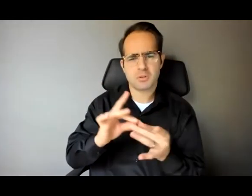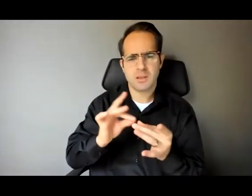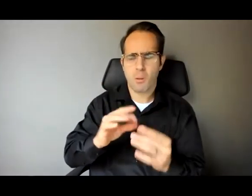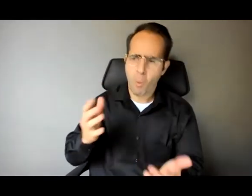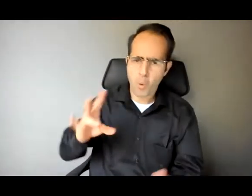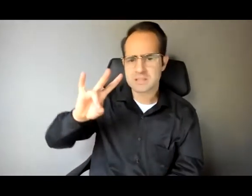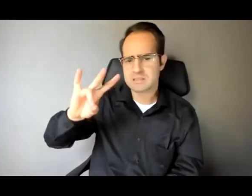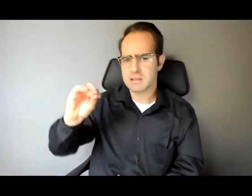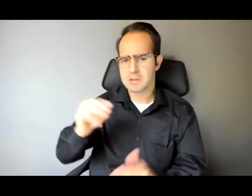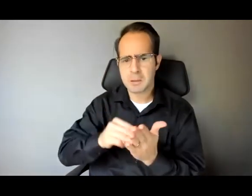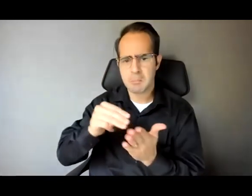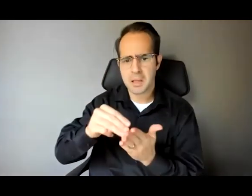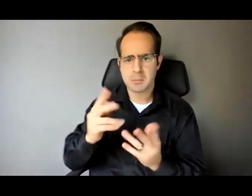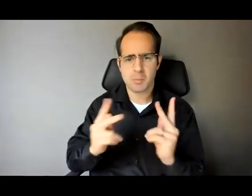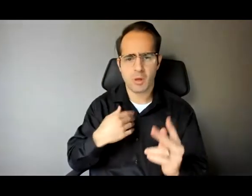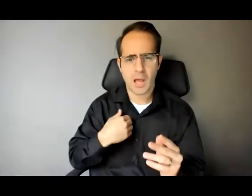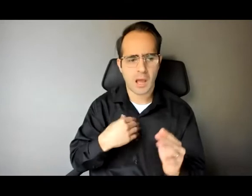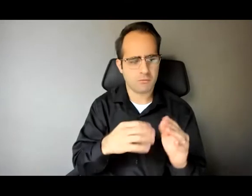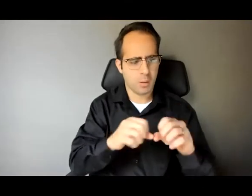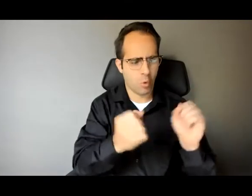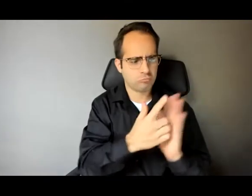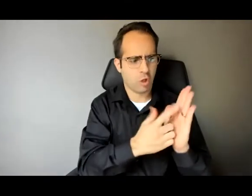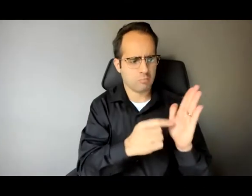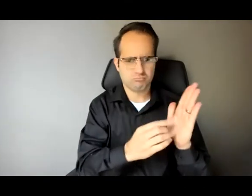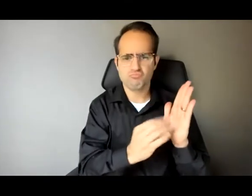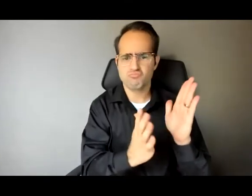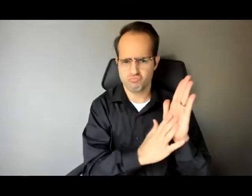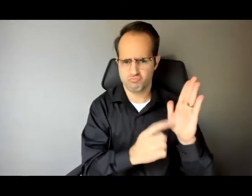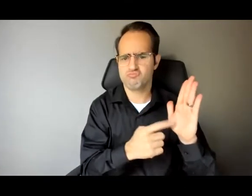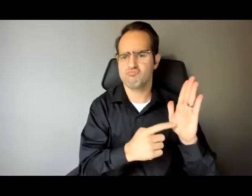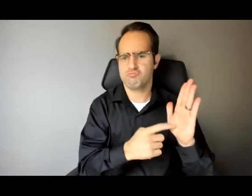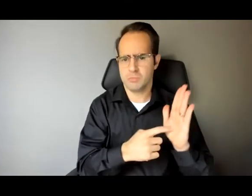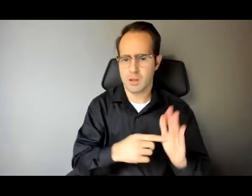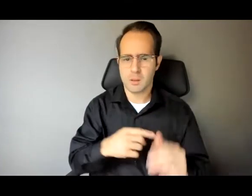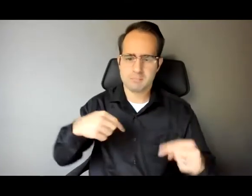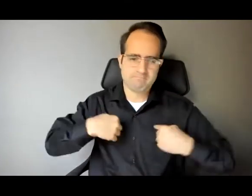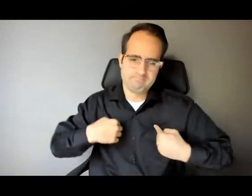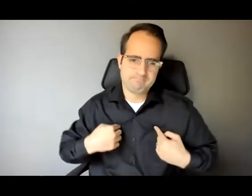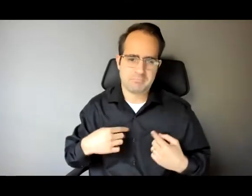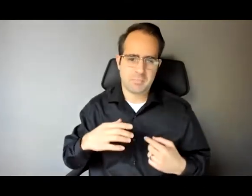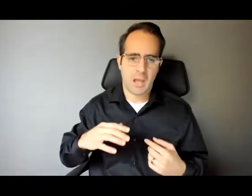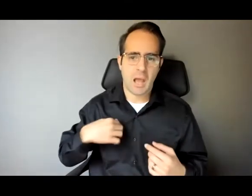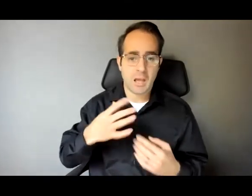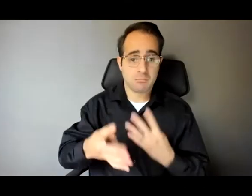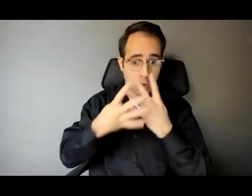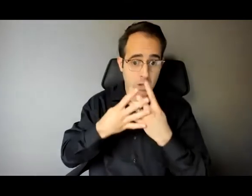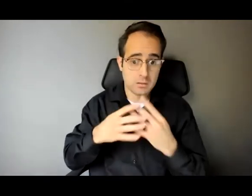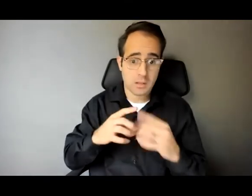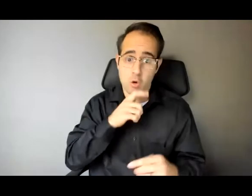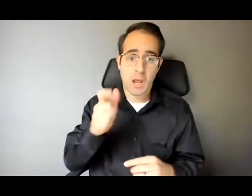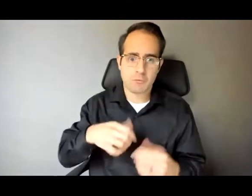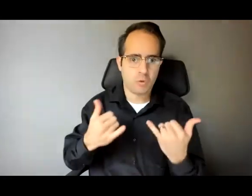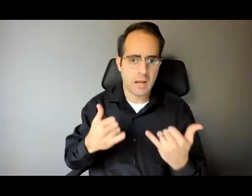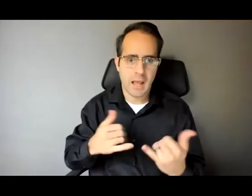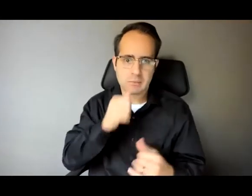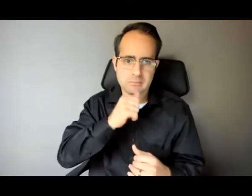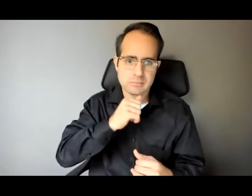on file, but that's not me and I've never been arrested and I don't have to deal with mass incarceration and if you stay out of trouble, you